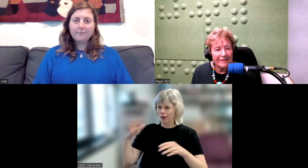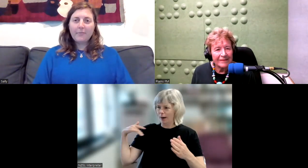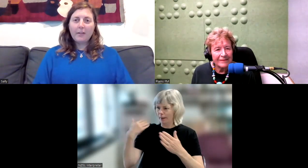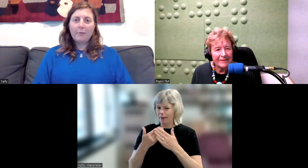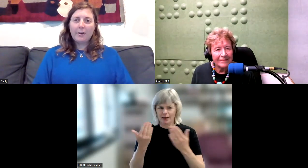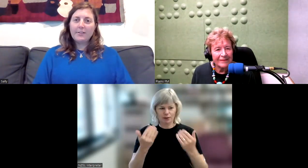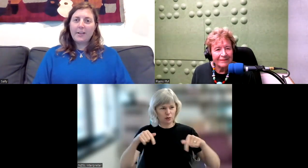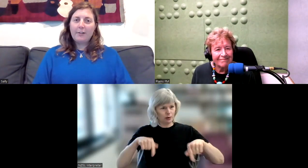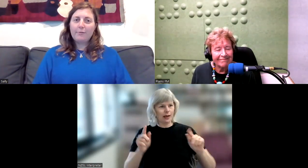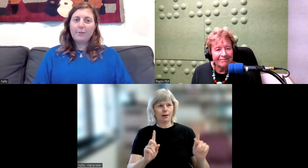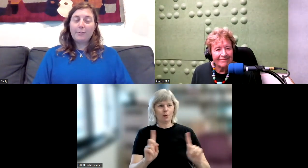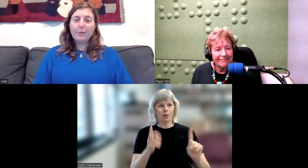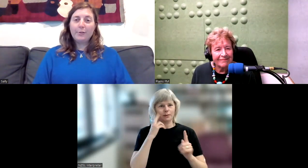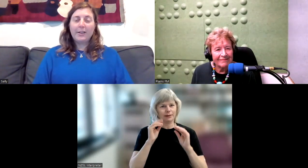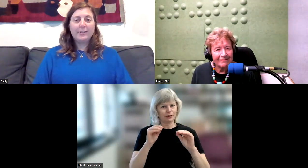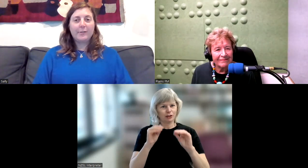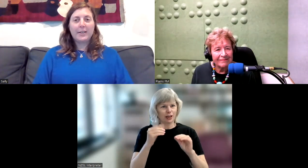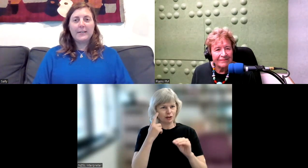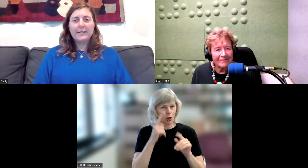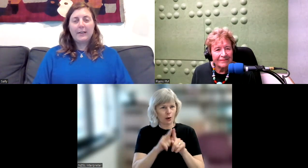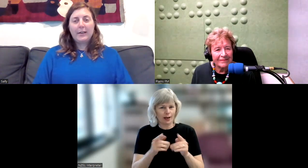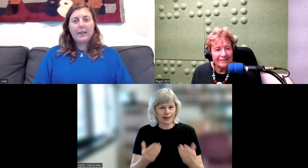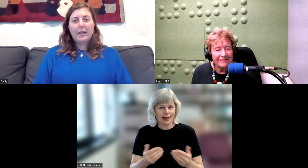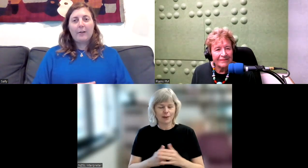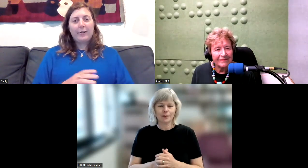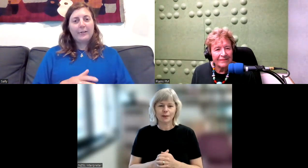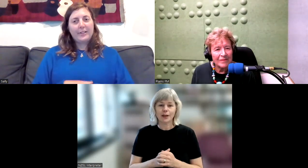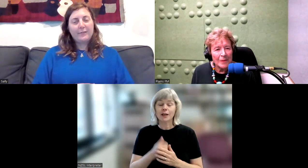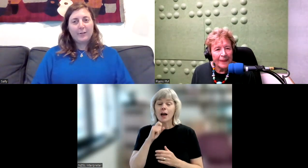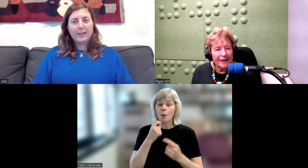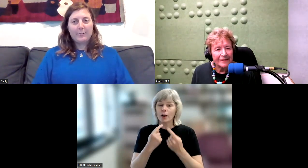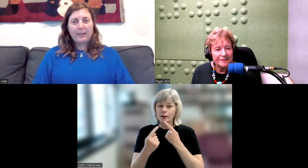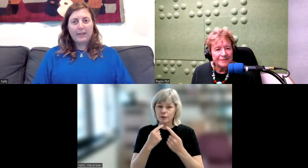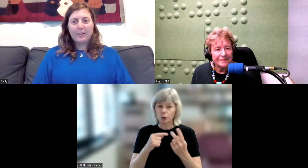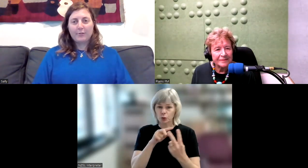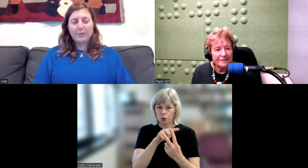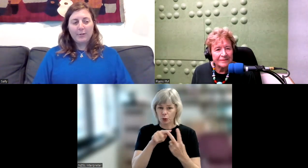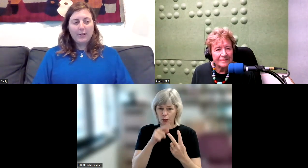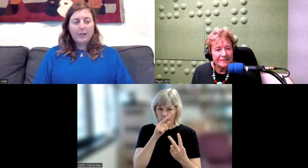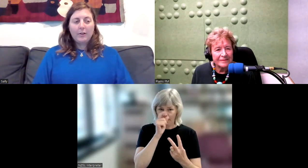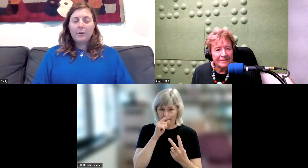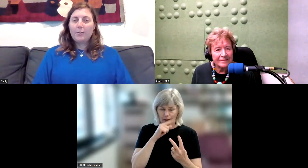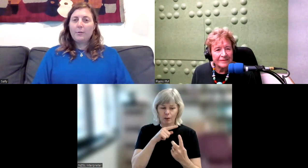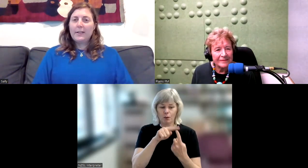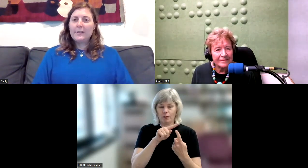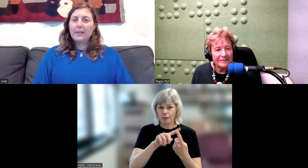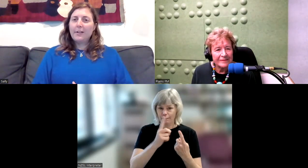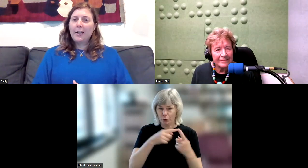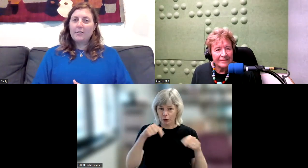We're going to have two interviewees. Our first interview is with Kay Drew, who is hearing and a